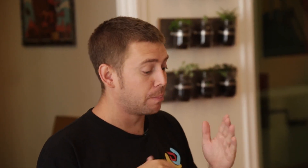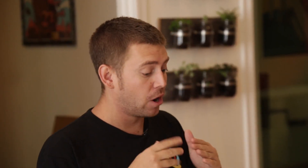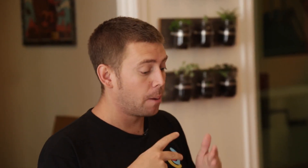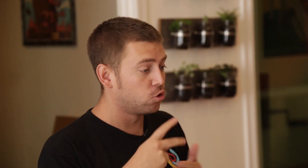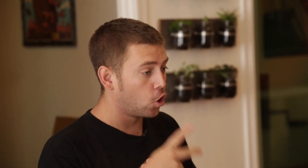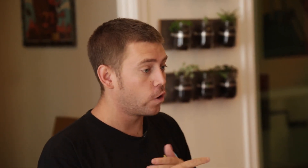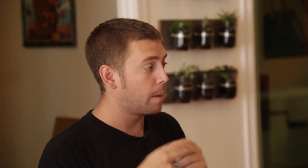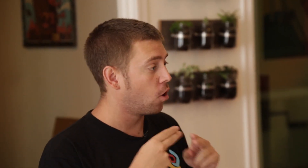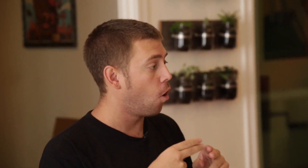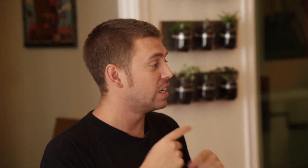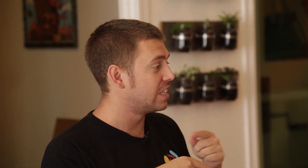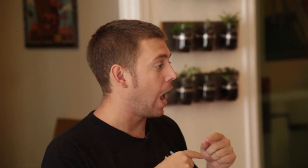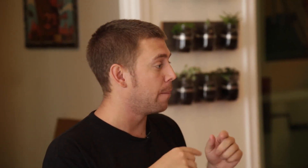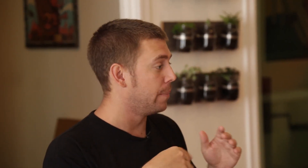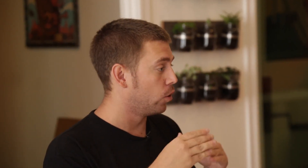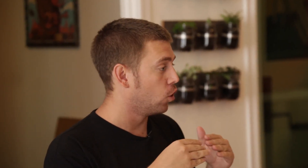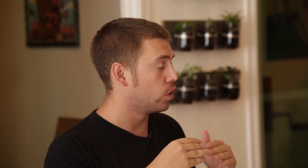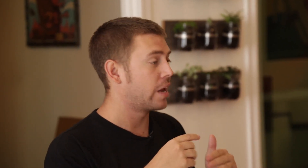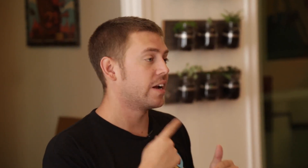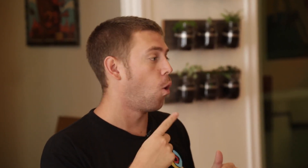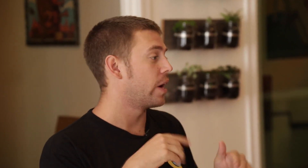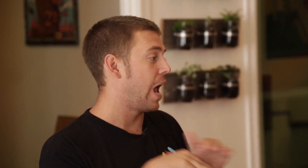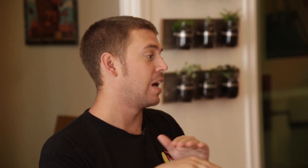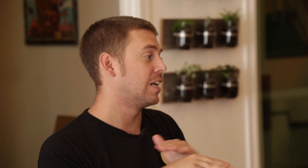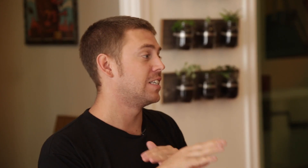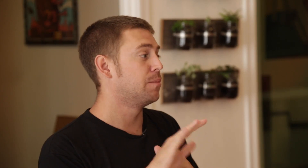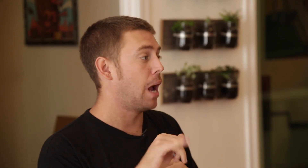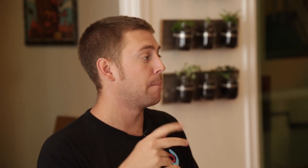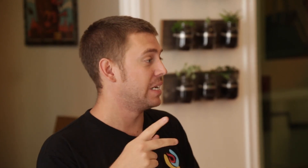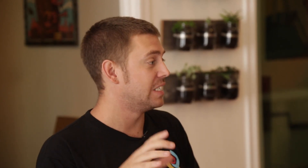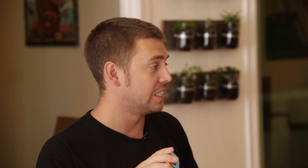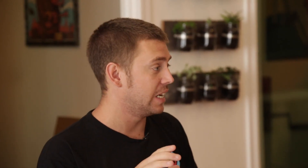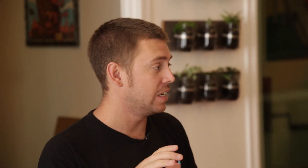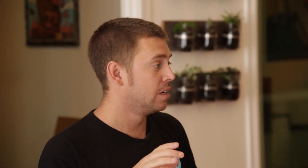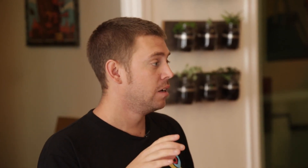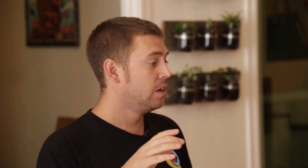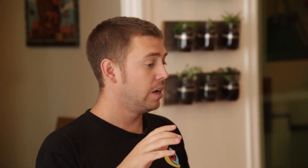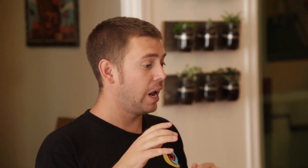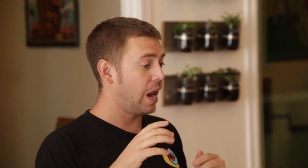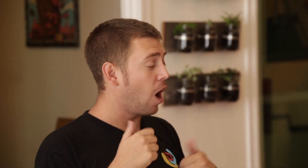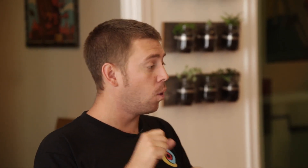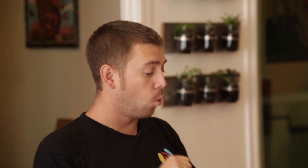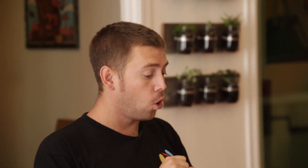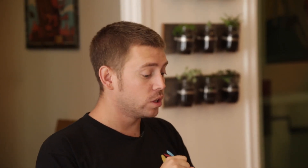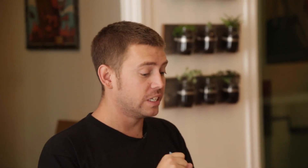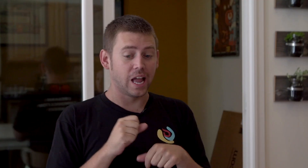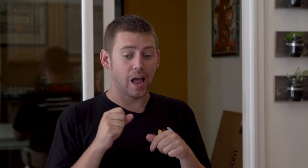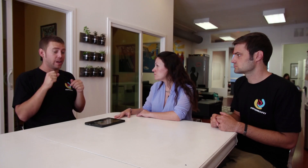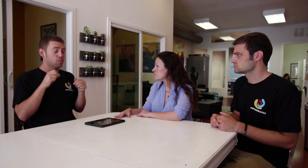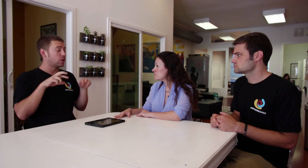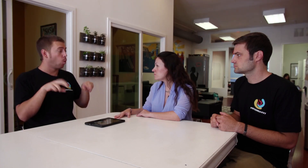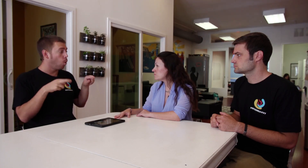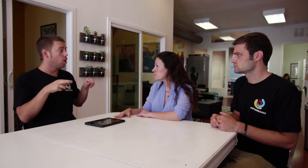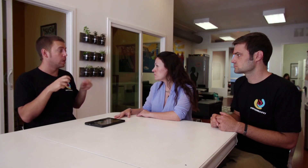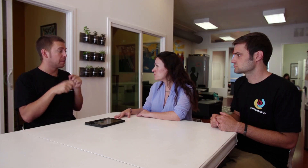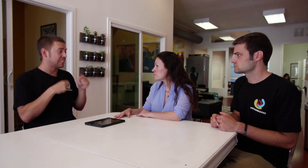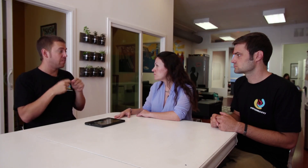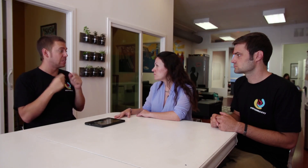we've built a program called SignBuilder that you can only access it by PC. Mm-hmm. And how it works is that it records a specific